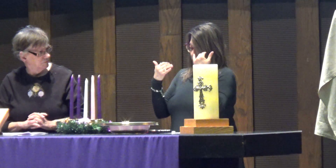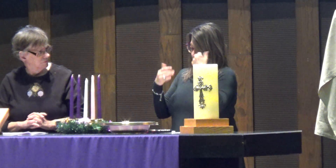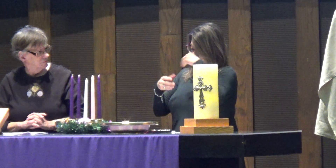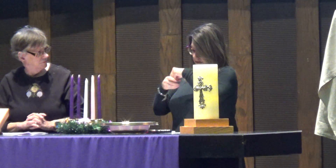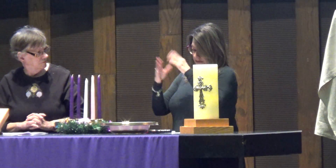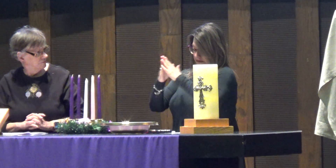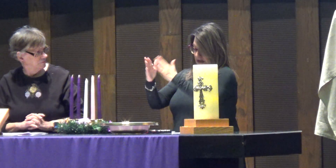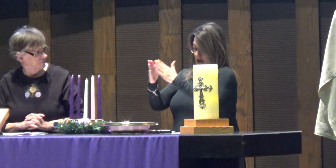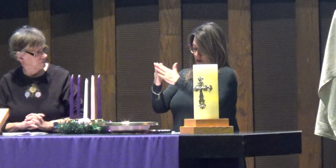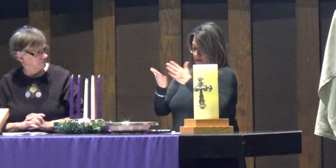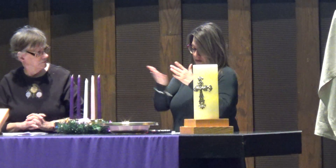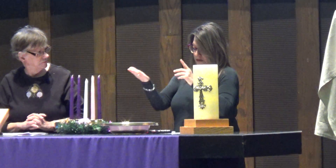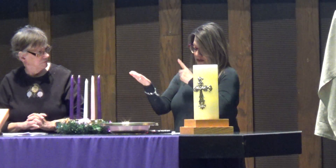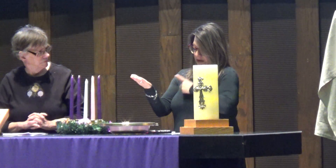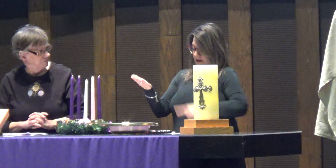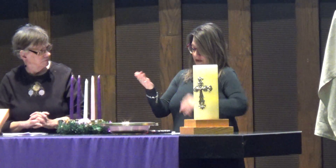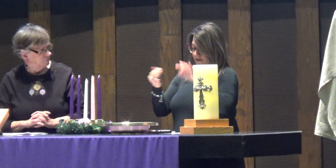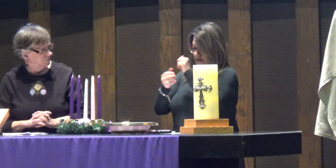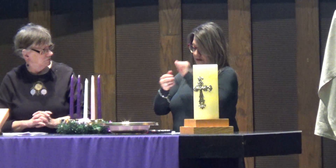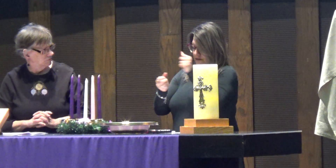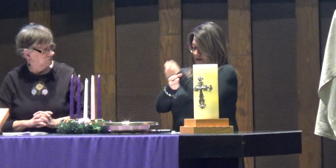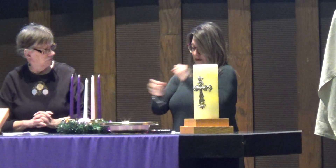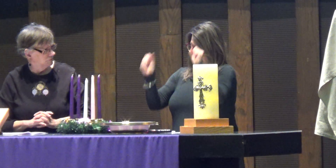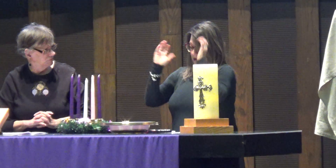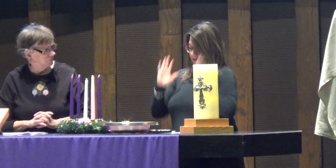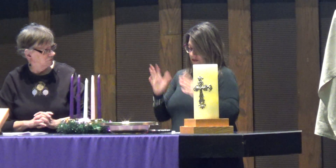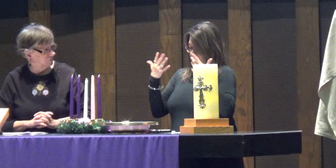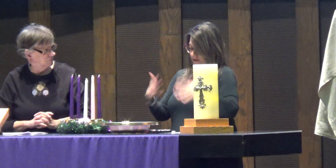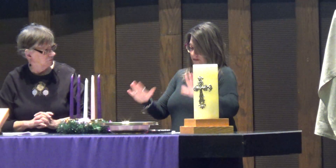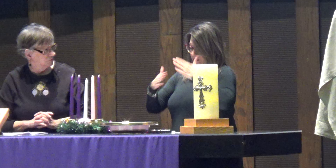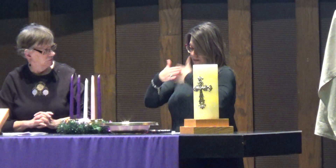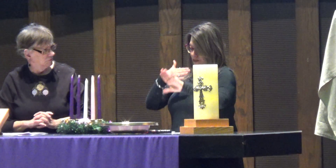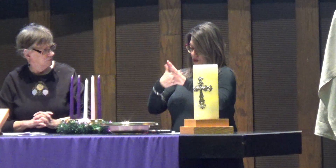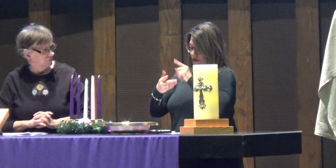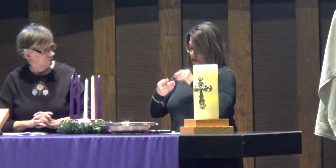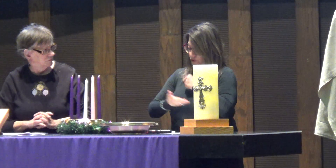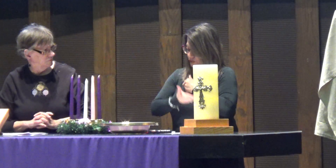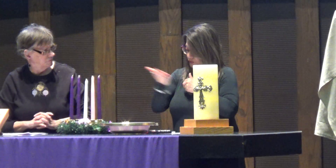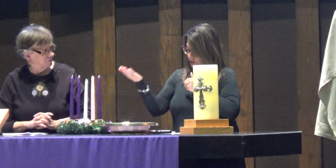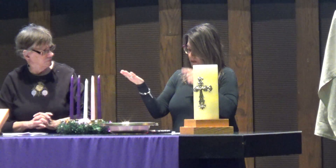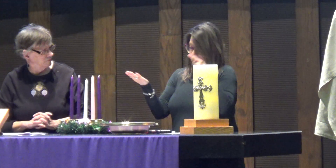Today, in the town of David, a Savior has been born to you.